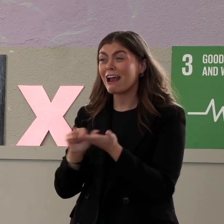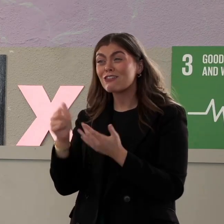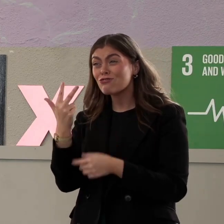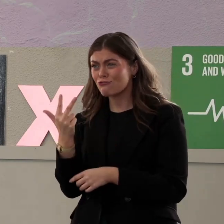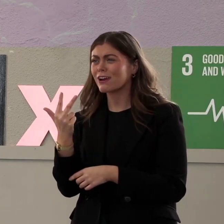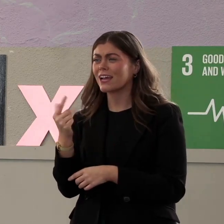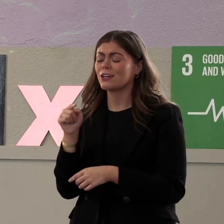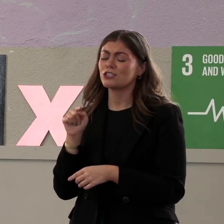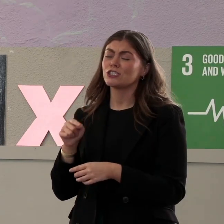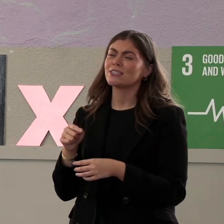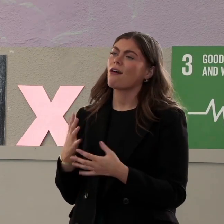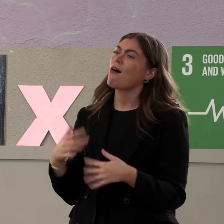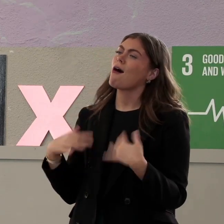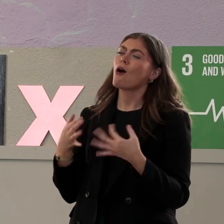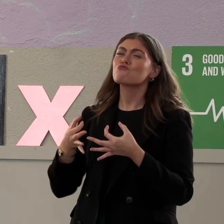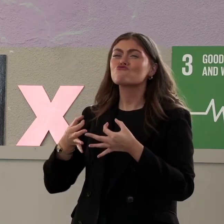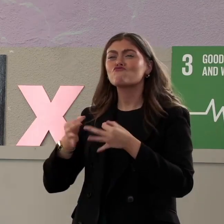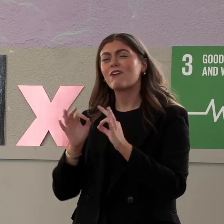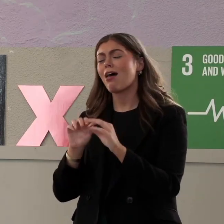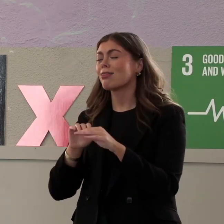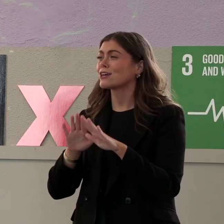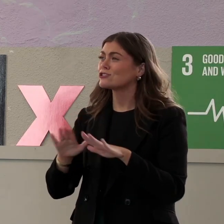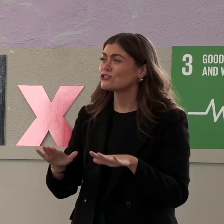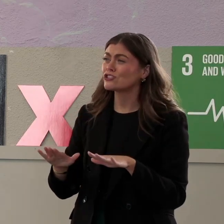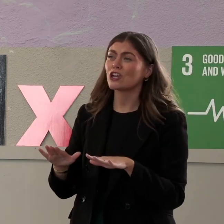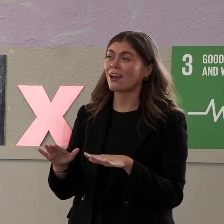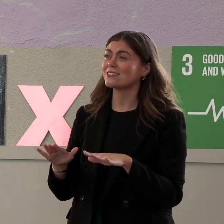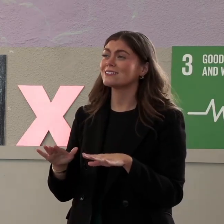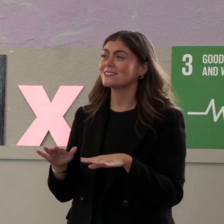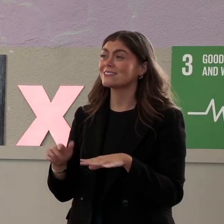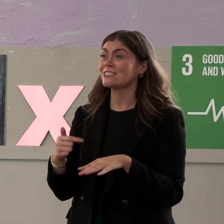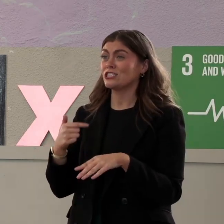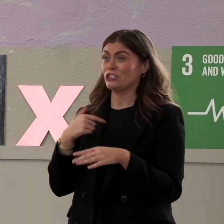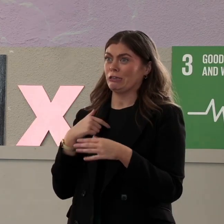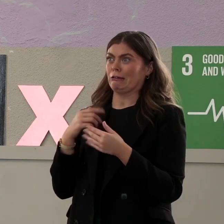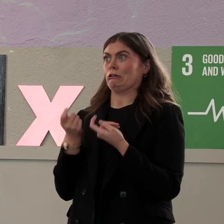She has delighted my life. She wraps me around her finger because I love her.